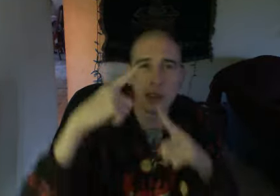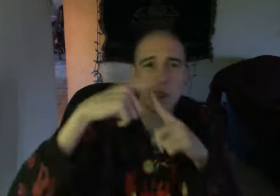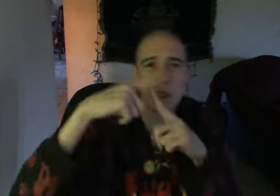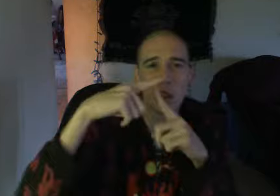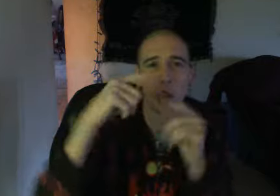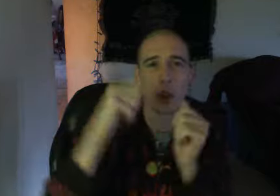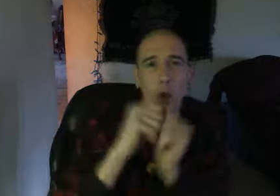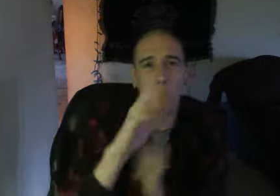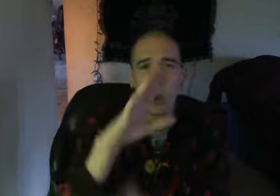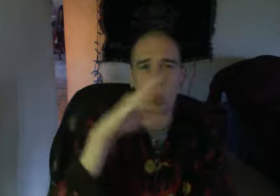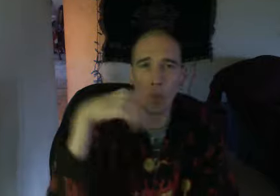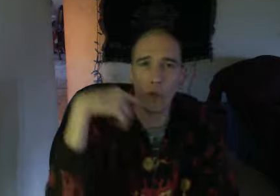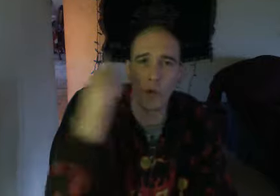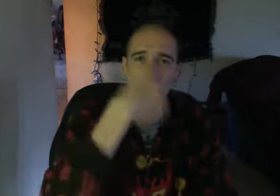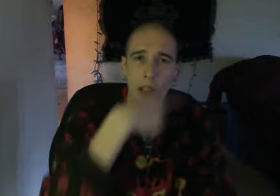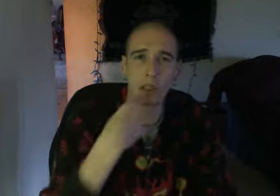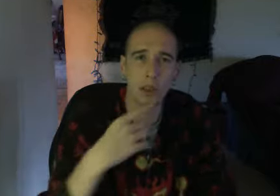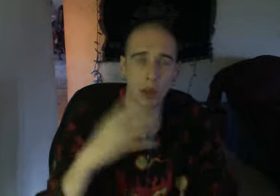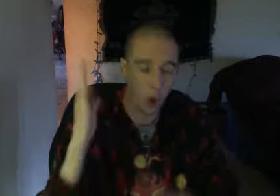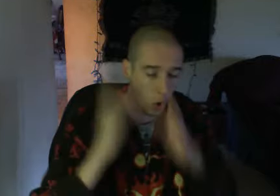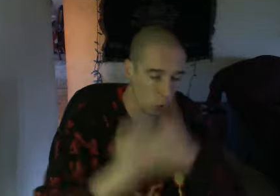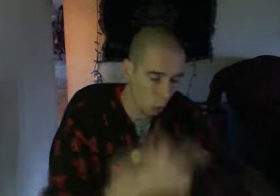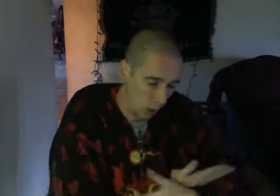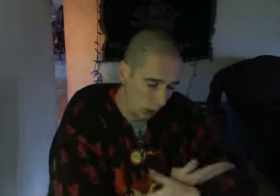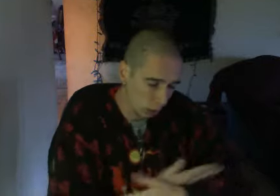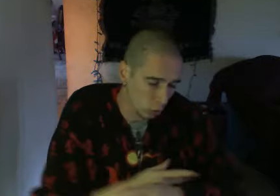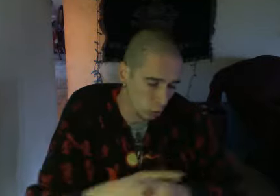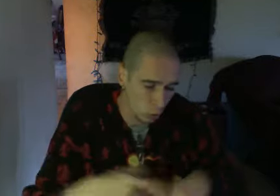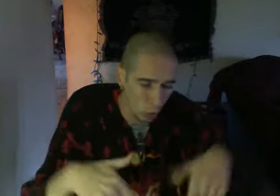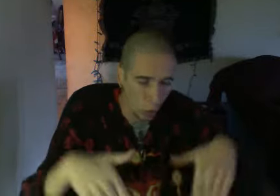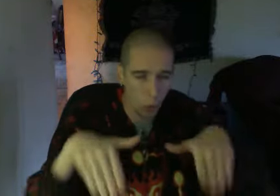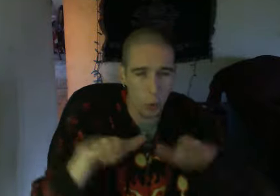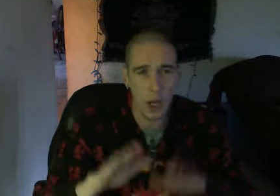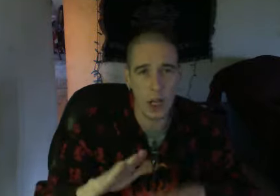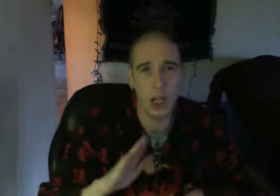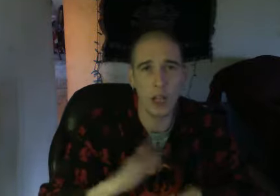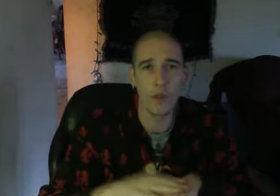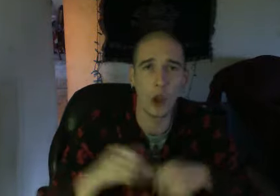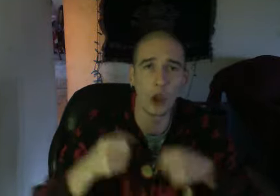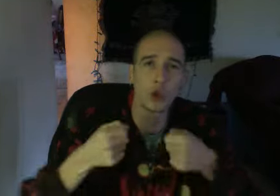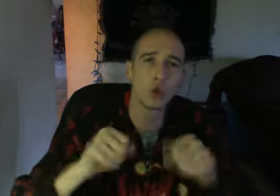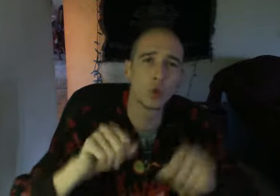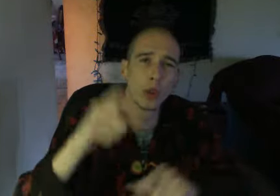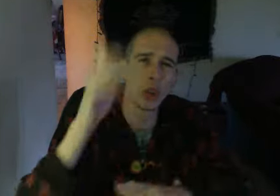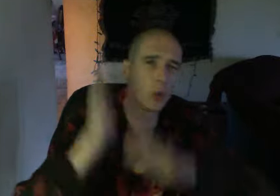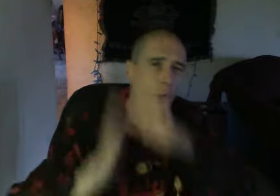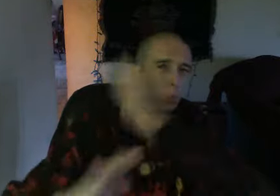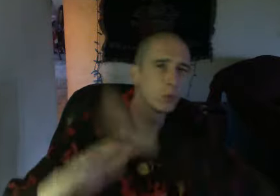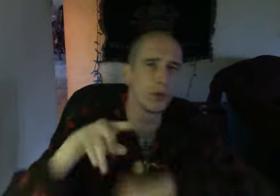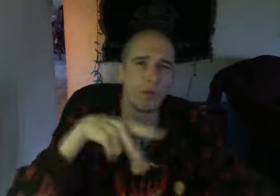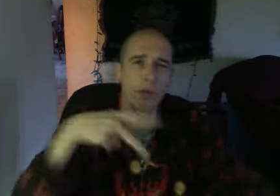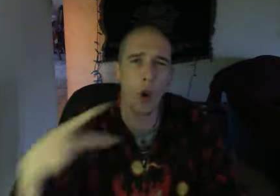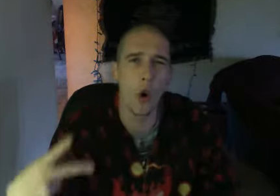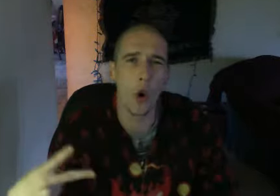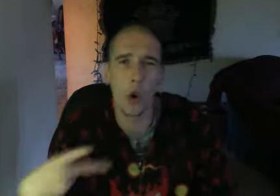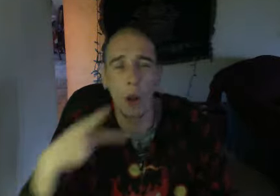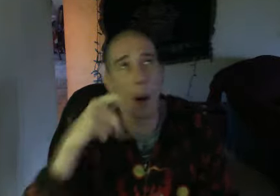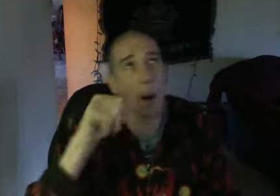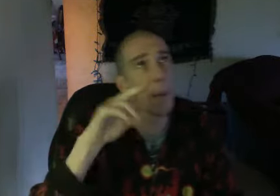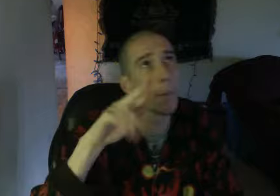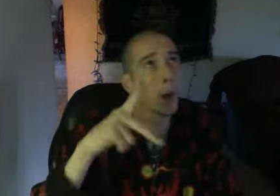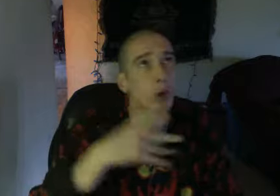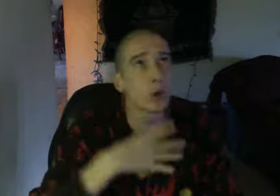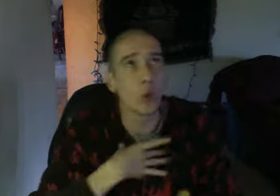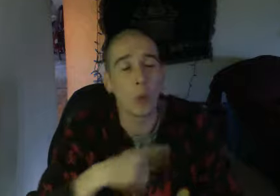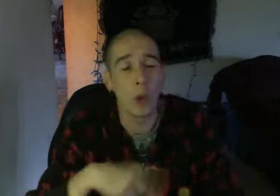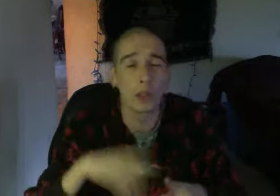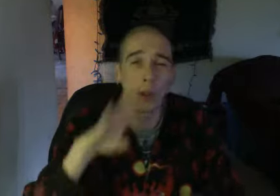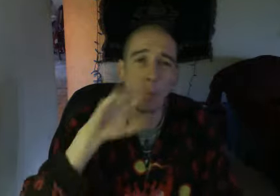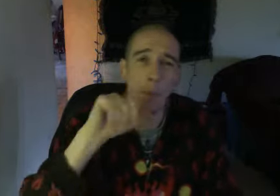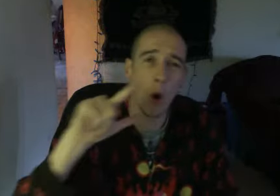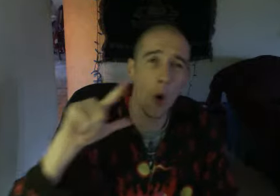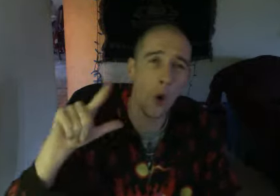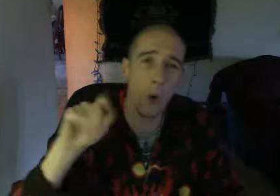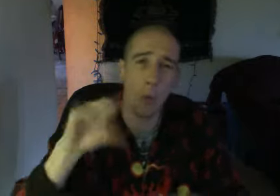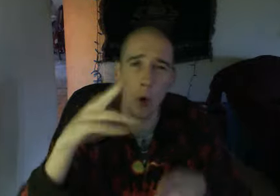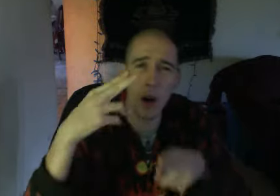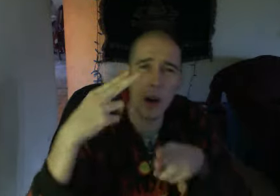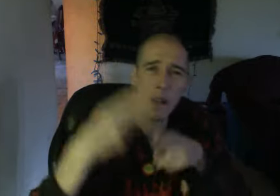your t-shirts with your face From the play-dough to the grade from the streets we used to fall in the house You like the ball, put your